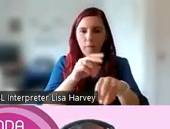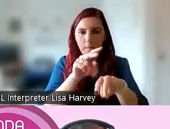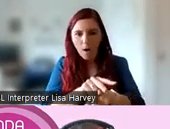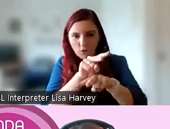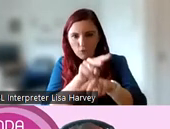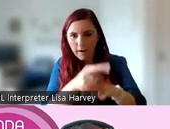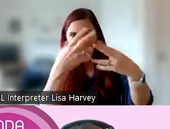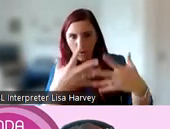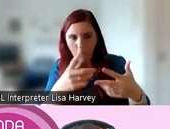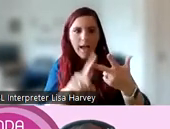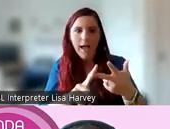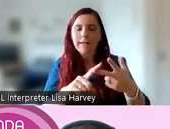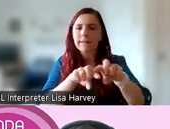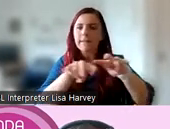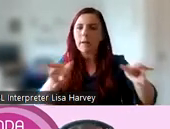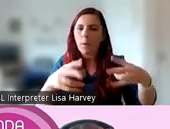participation in research.